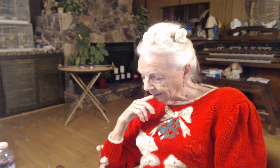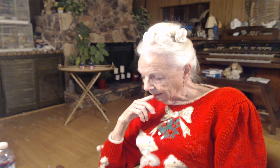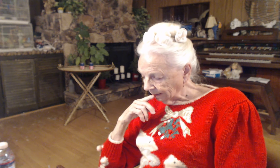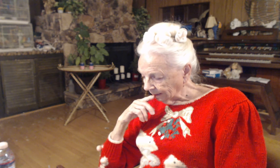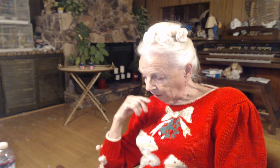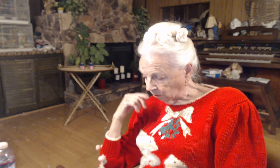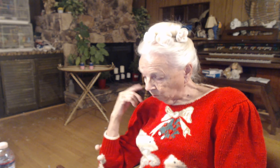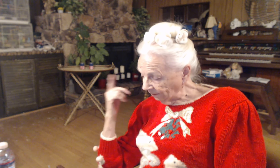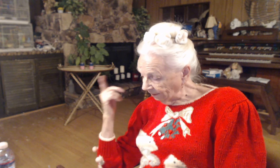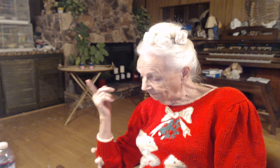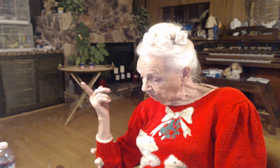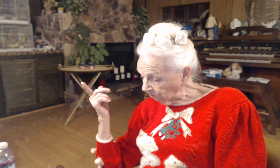And when they found him.